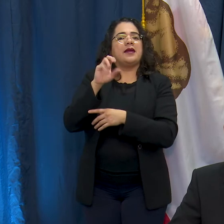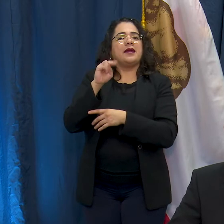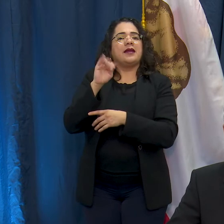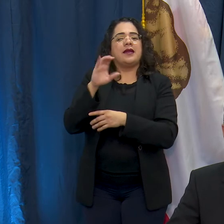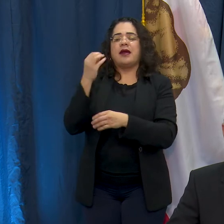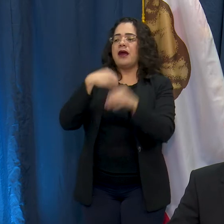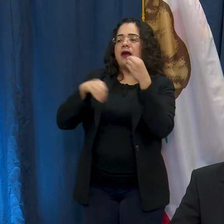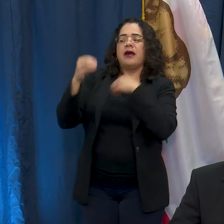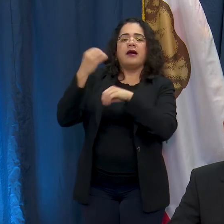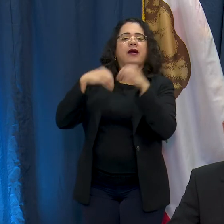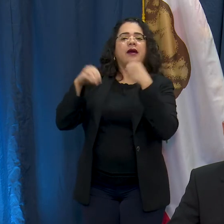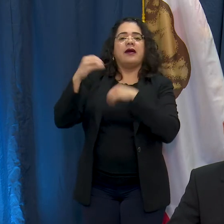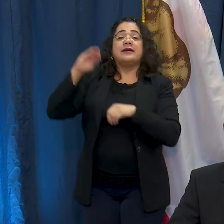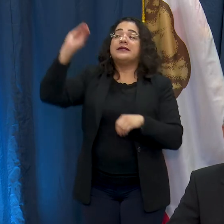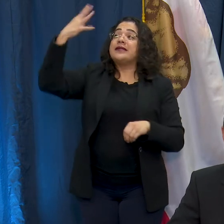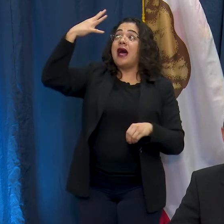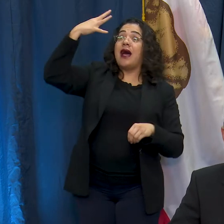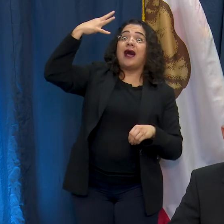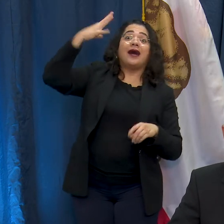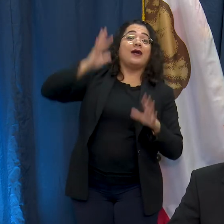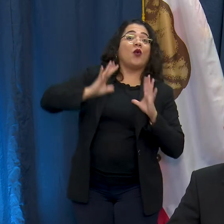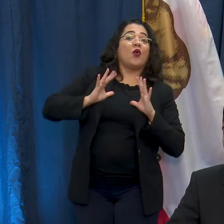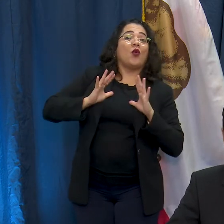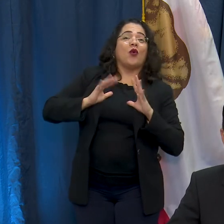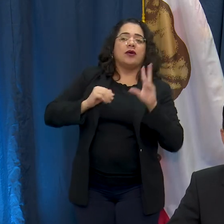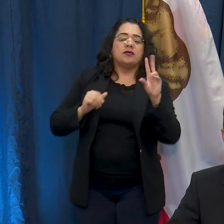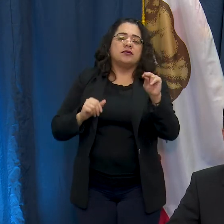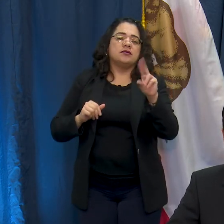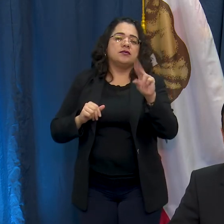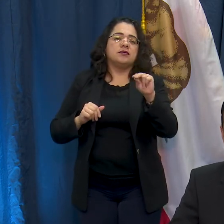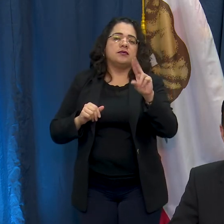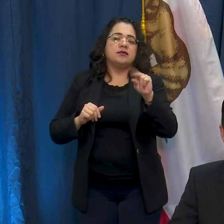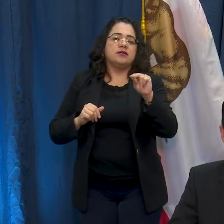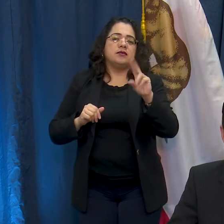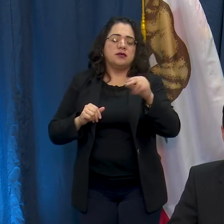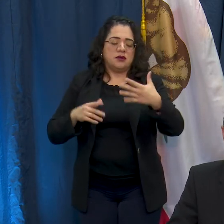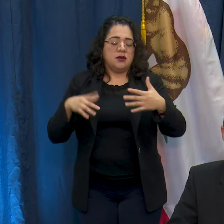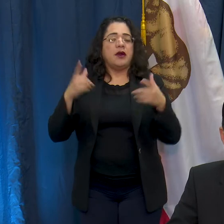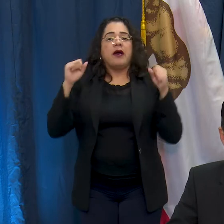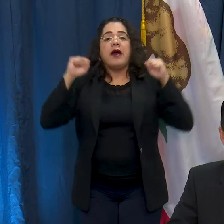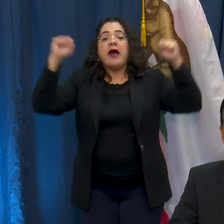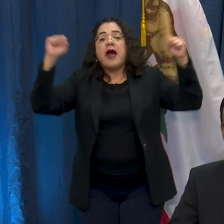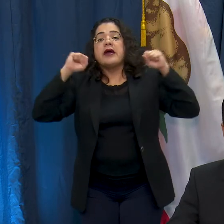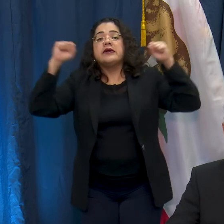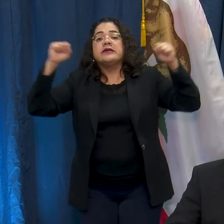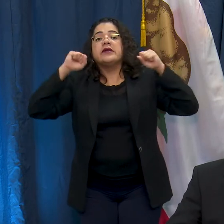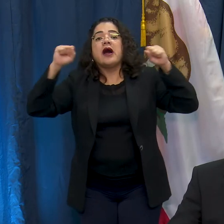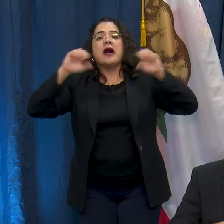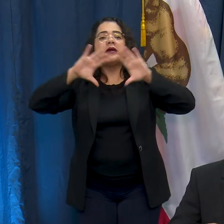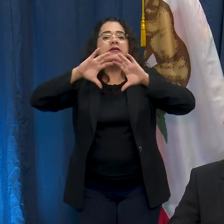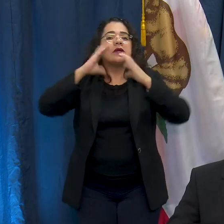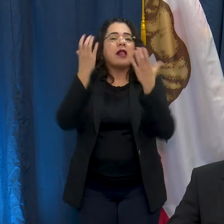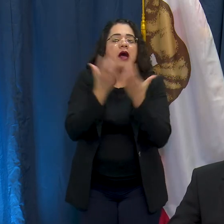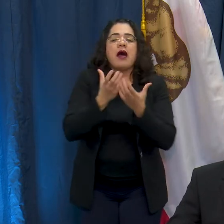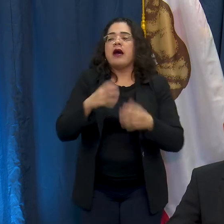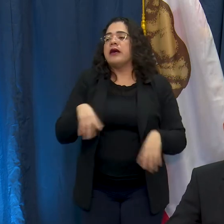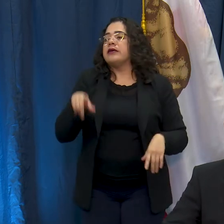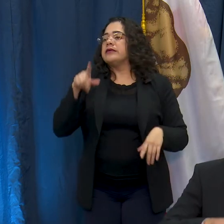That is not allowed. You are not allowed to gather, you are not allowed to go to an exercise class on the bluff, you are not